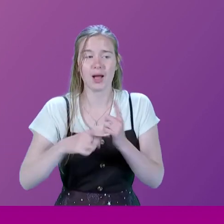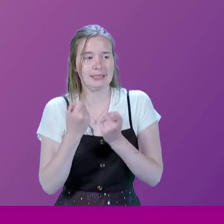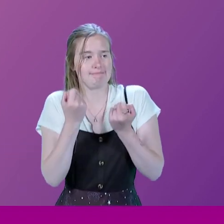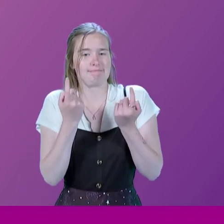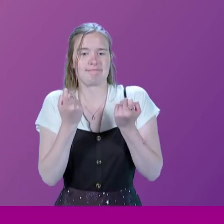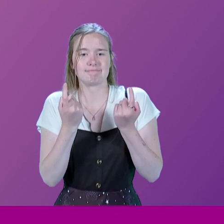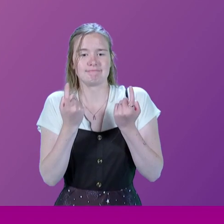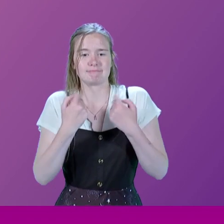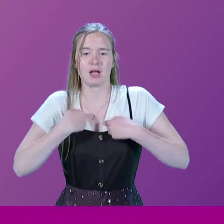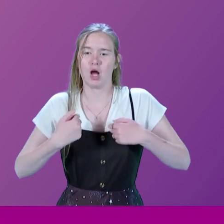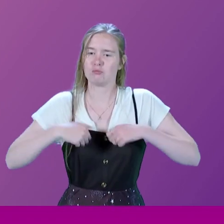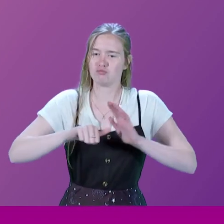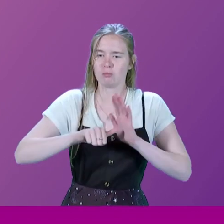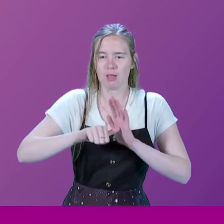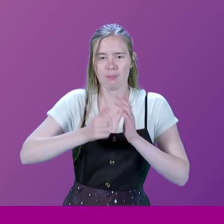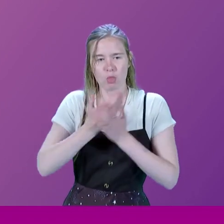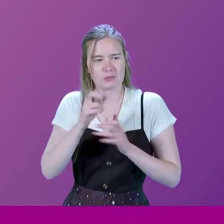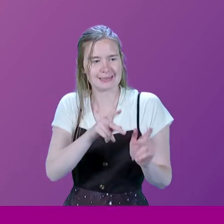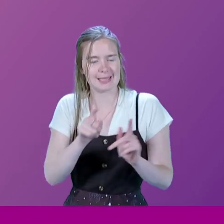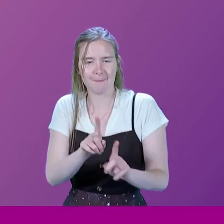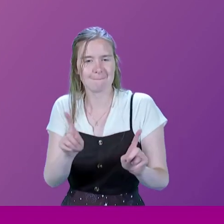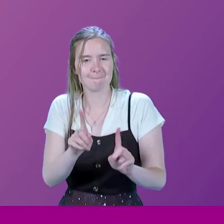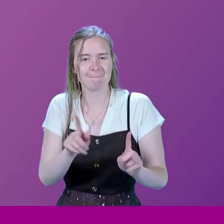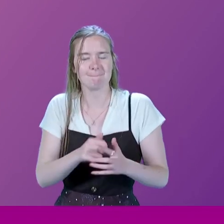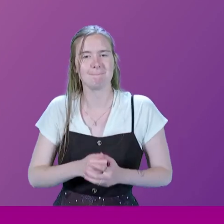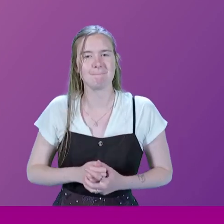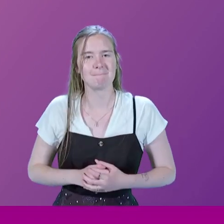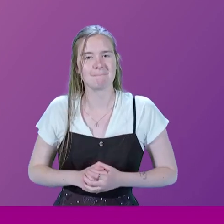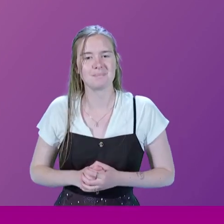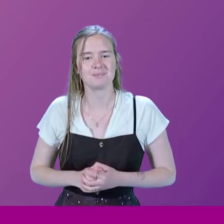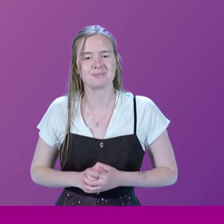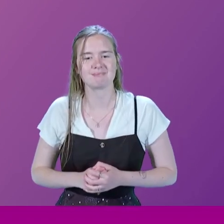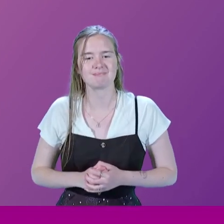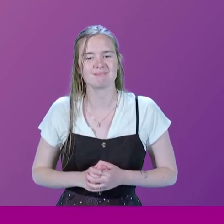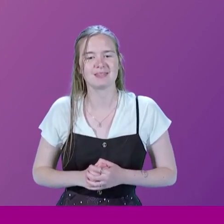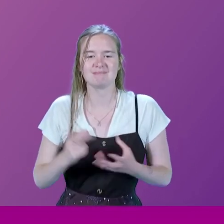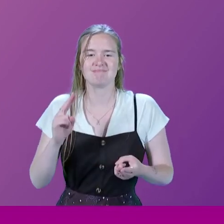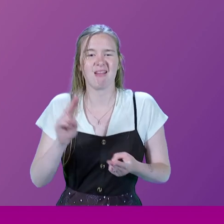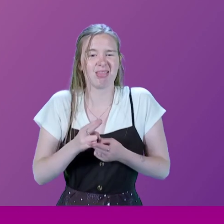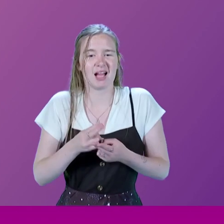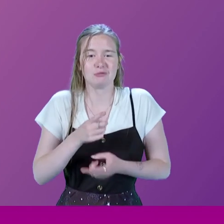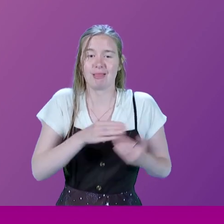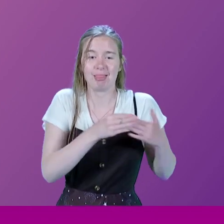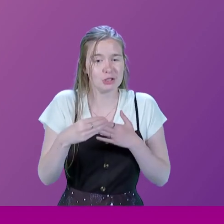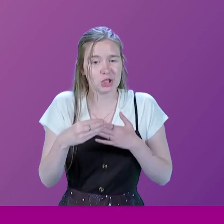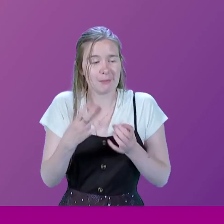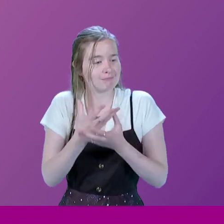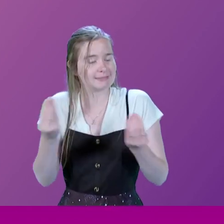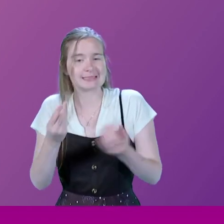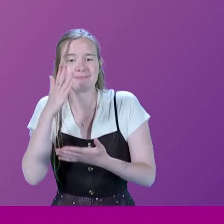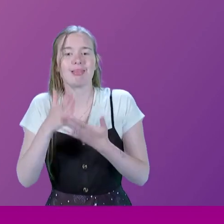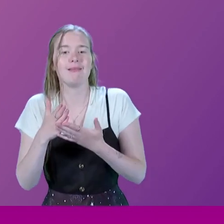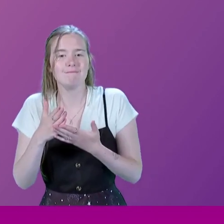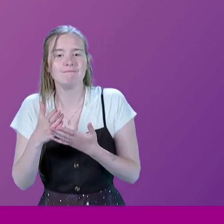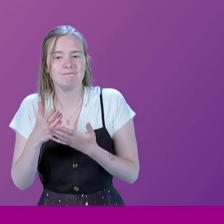about the problems we have is a lack of leadership and a lack of belief. And,